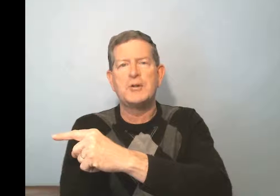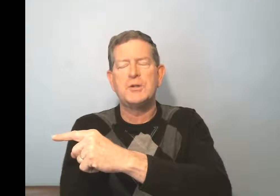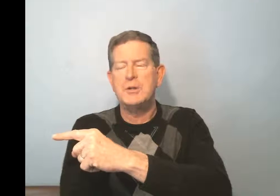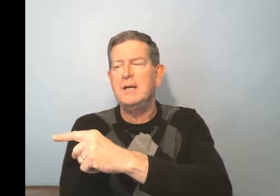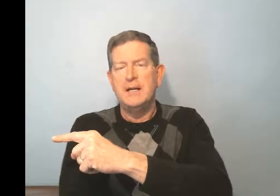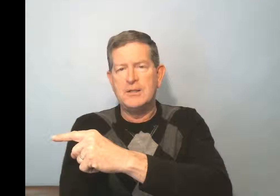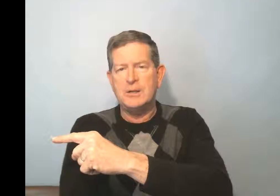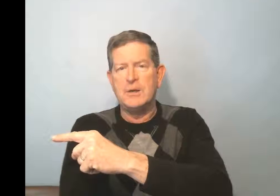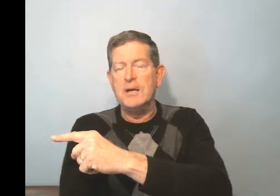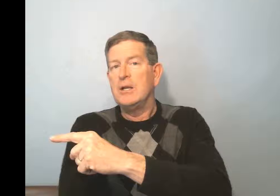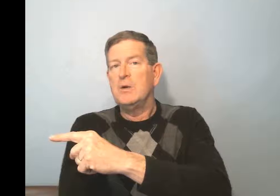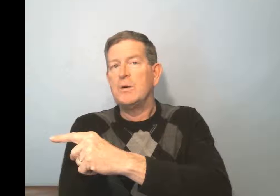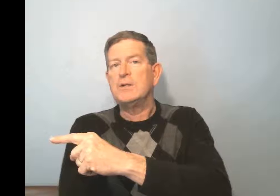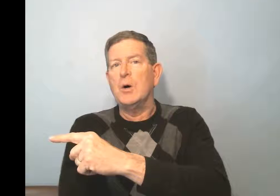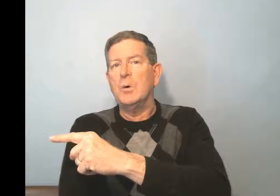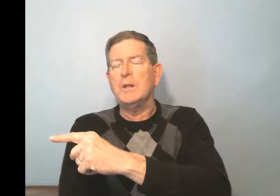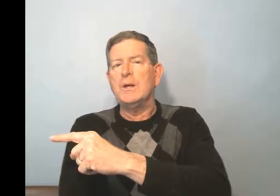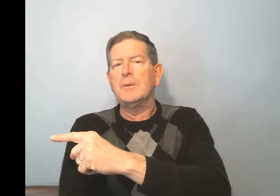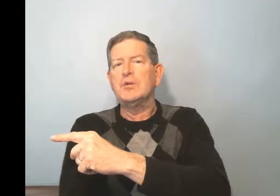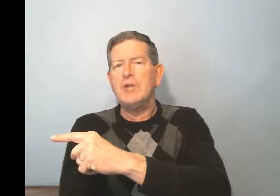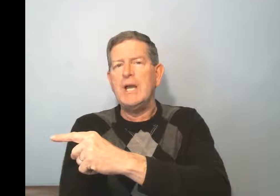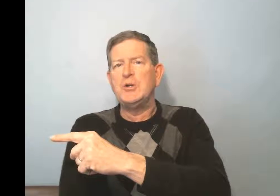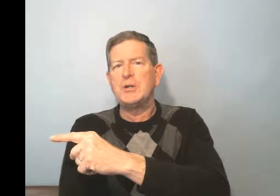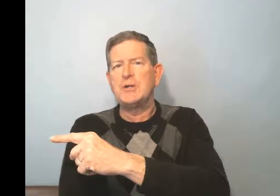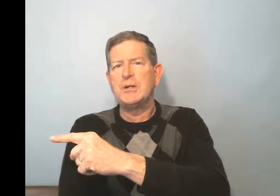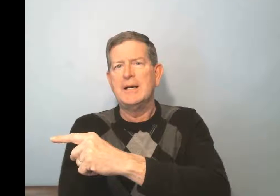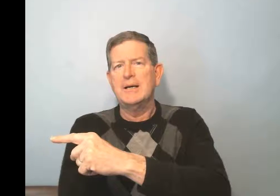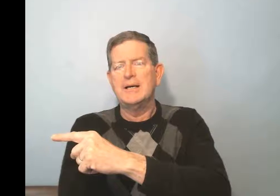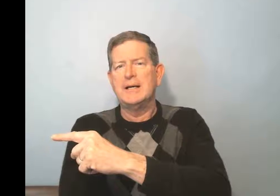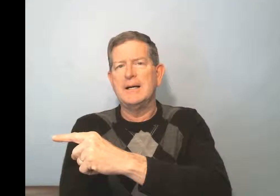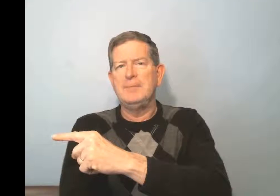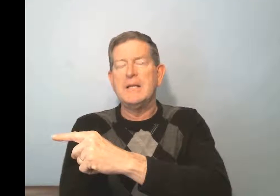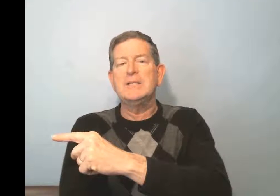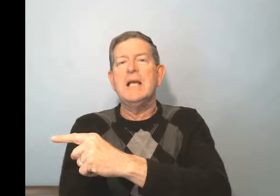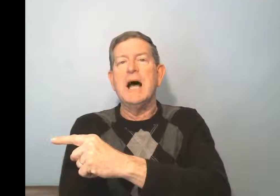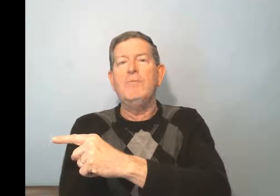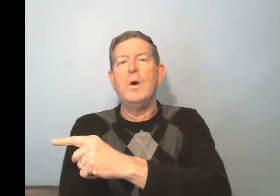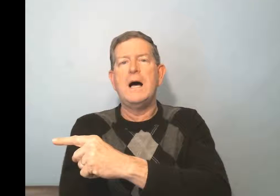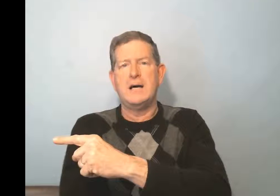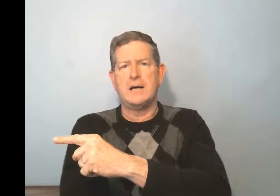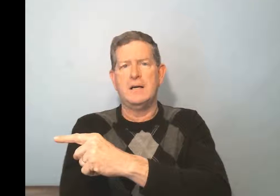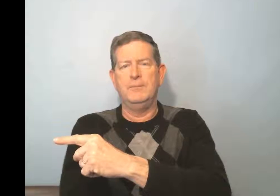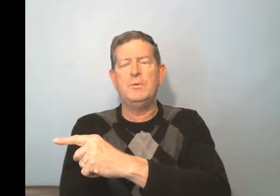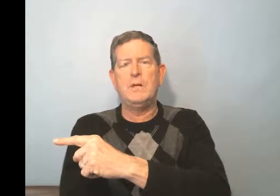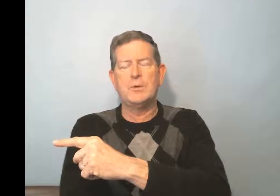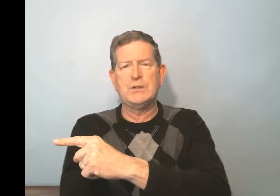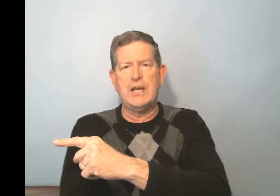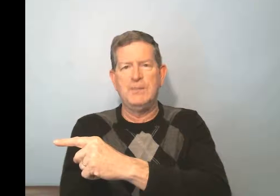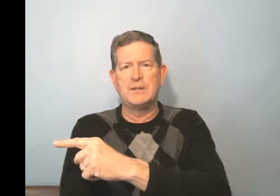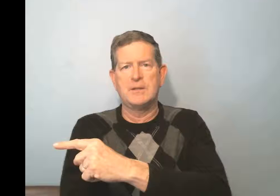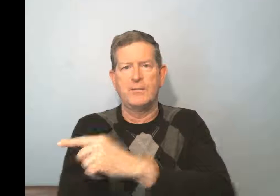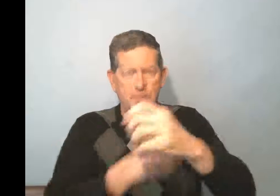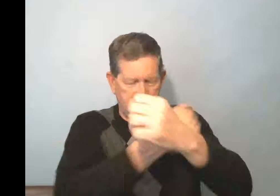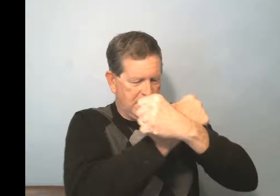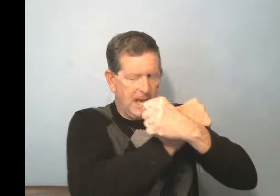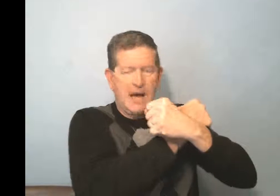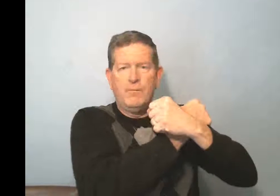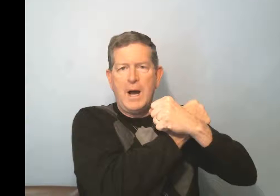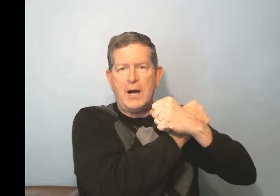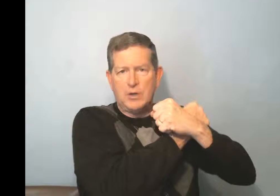'argent, etc. You notice the only thing which changes is the avoir between those statements. The verb avoir, j